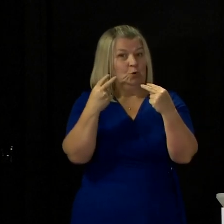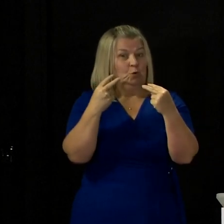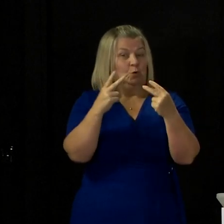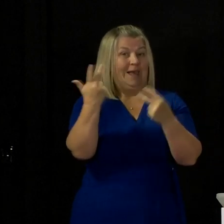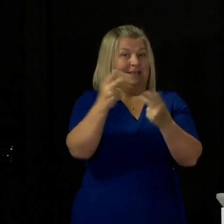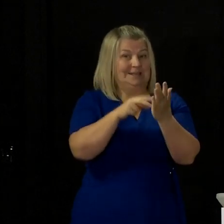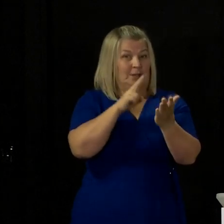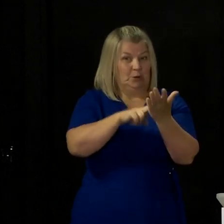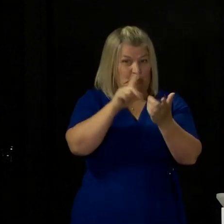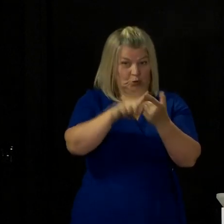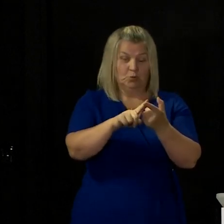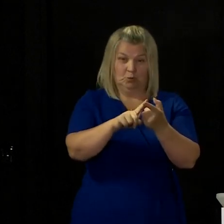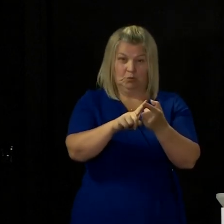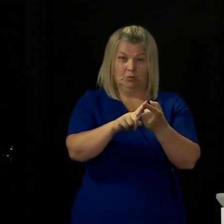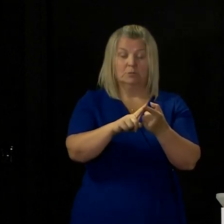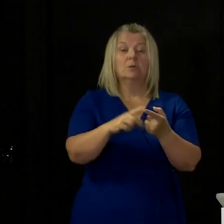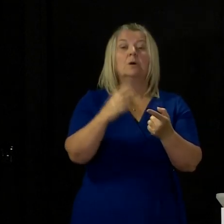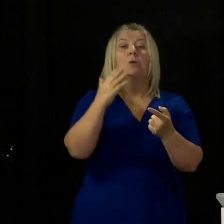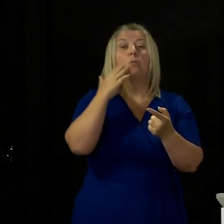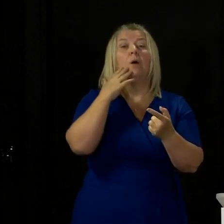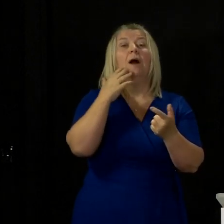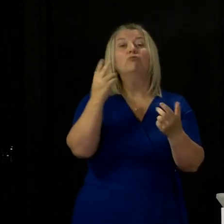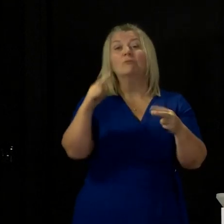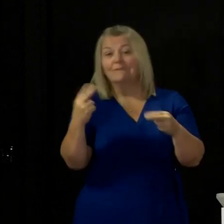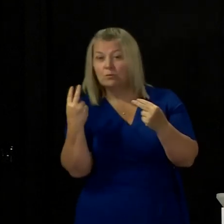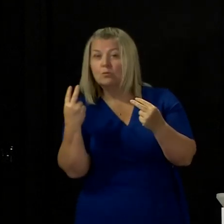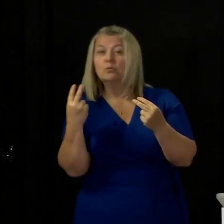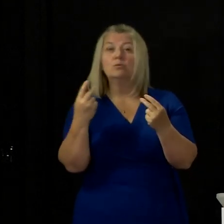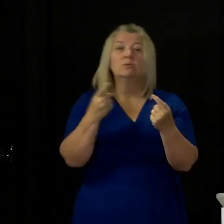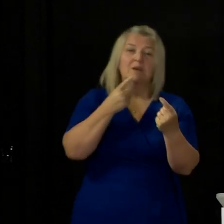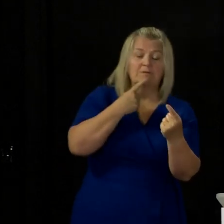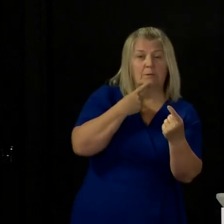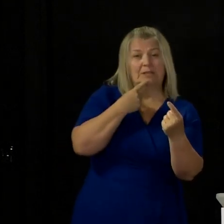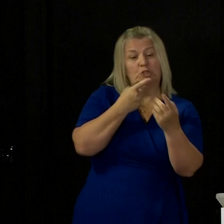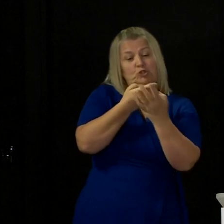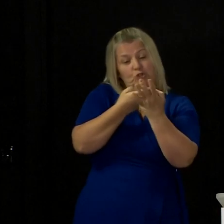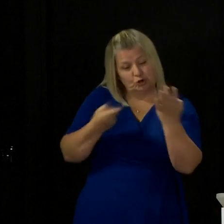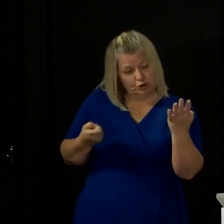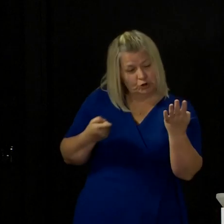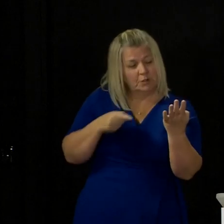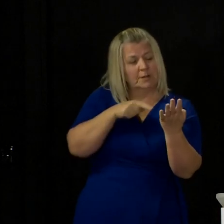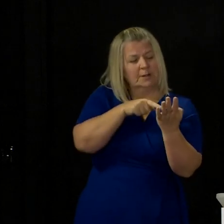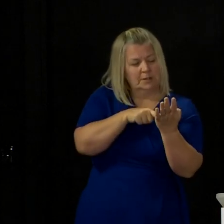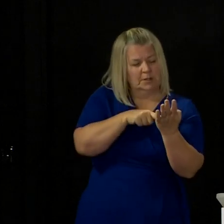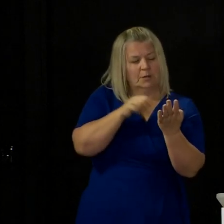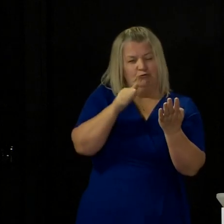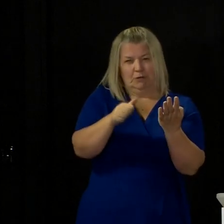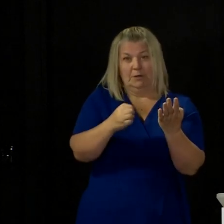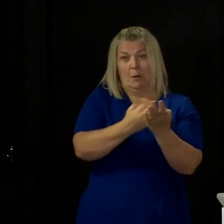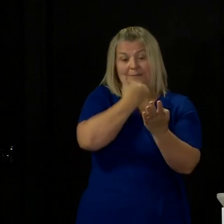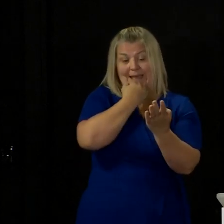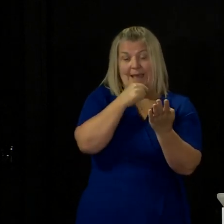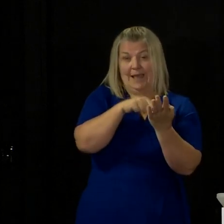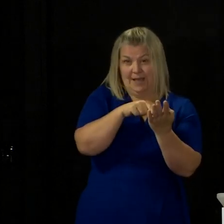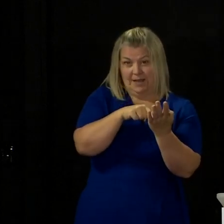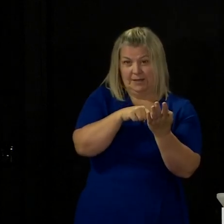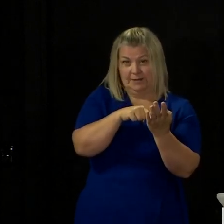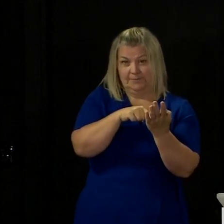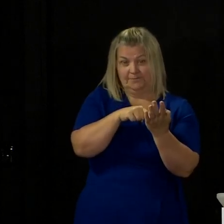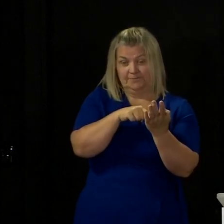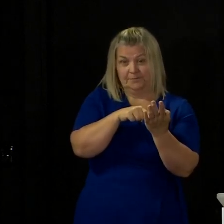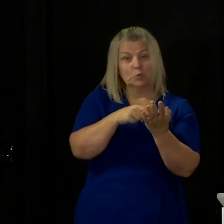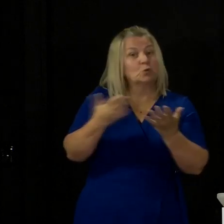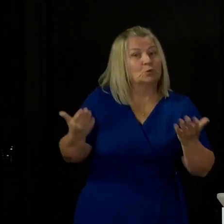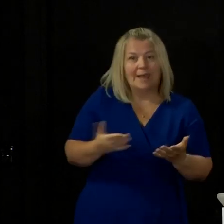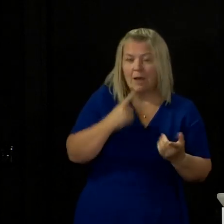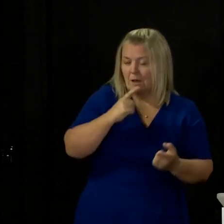point next week and until we have done that with the data that we have at that point which will be the most up-to-date data I cannot say at this